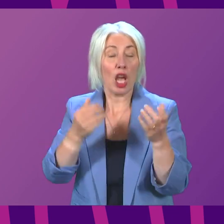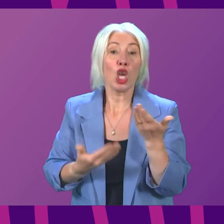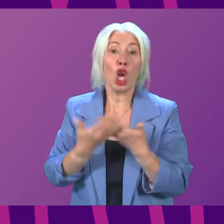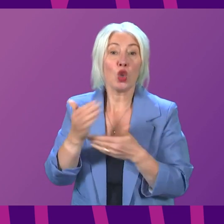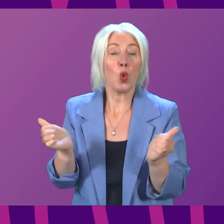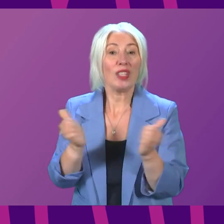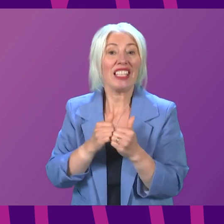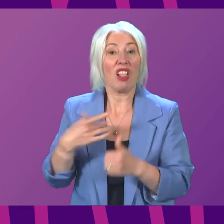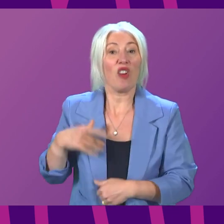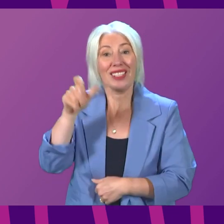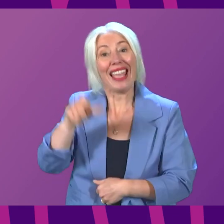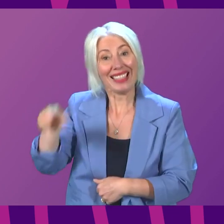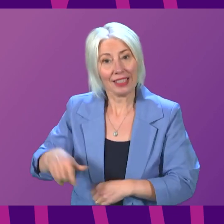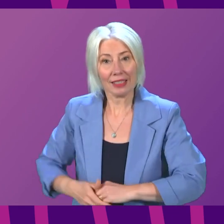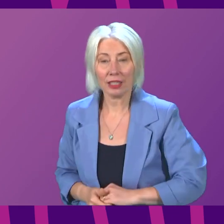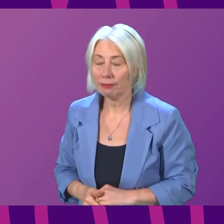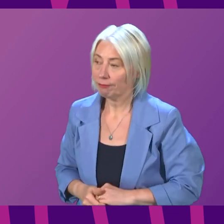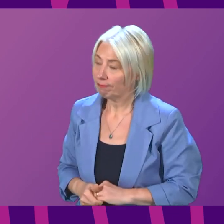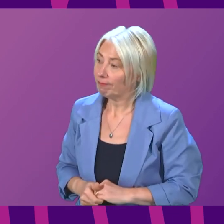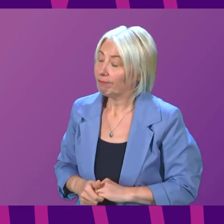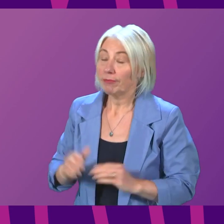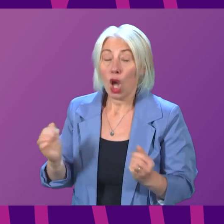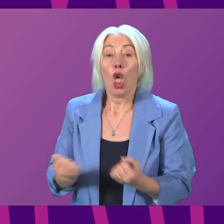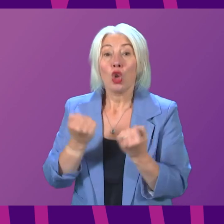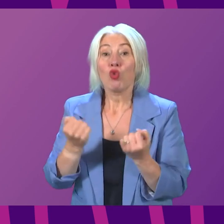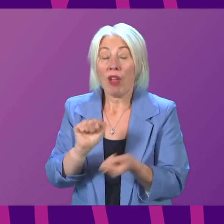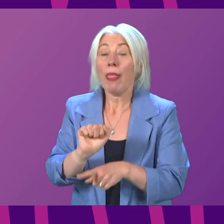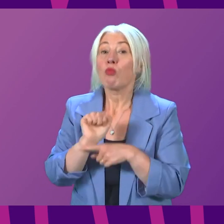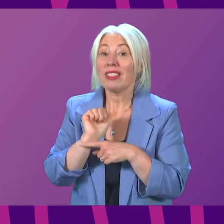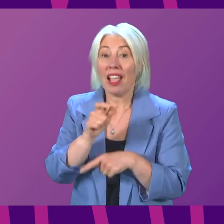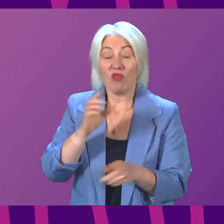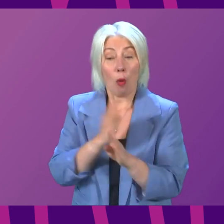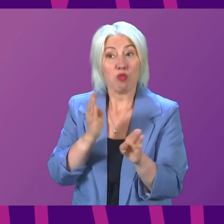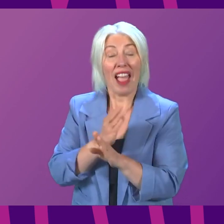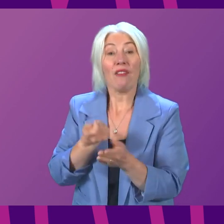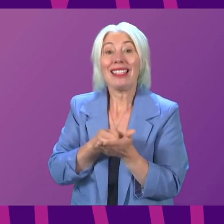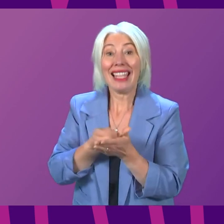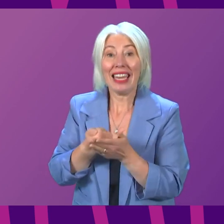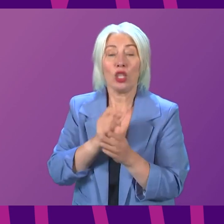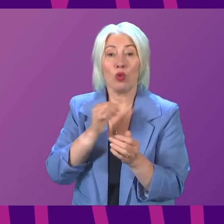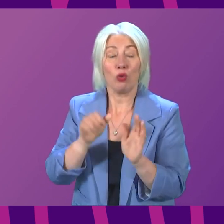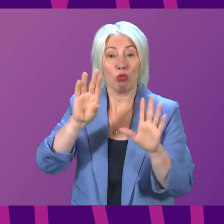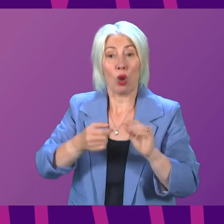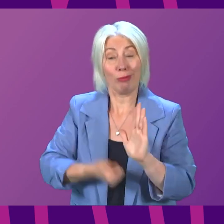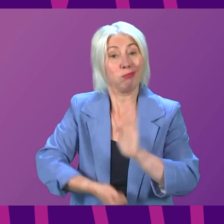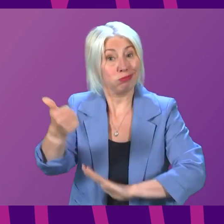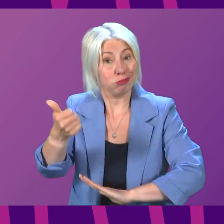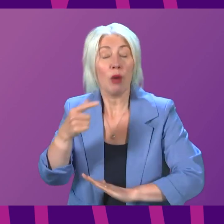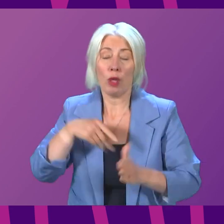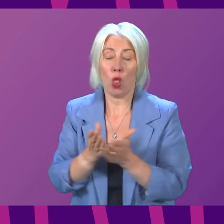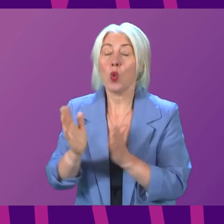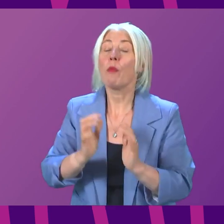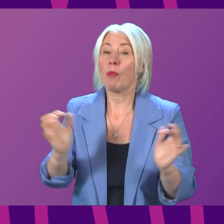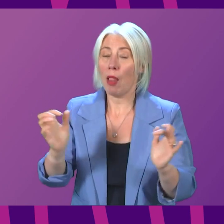Minister. This week our proposals for strengthened protection for private tenants against eviction were agreed by Parliament. Rising